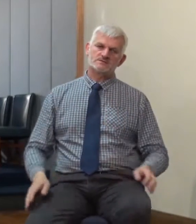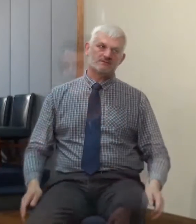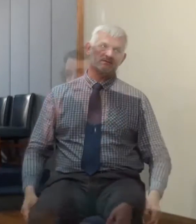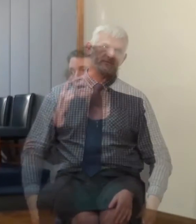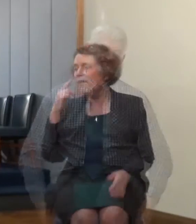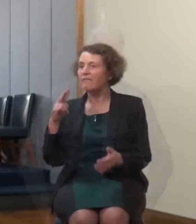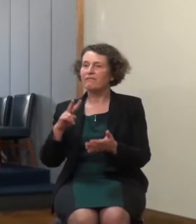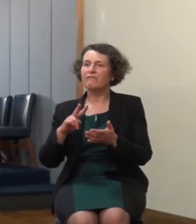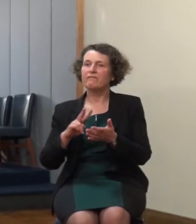Lord the coming of the Lord